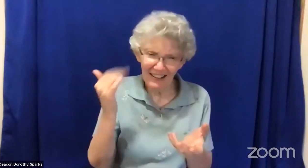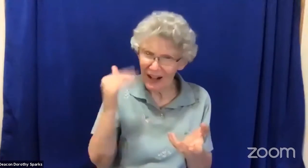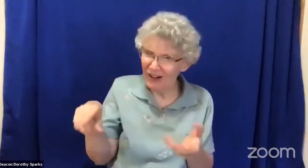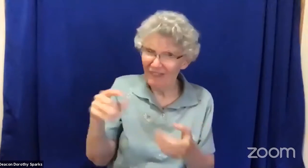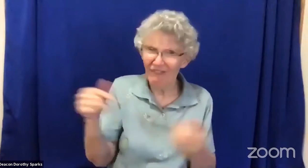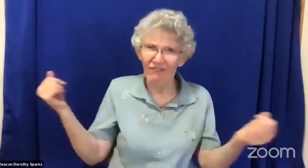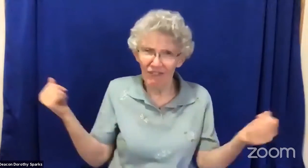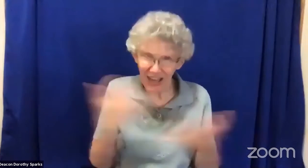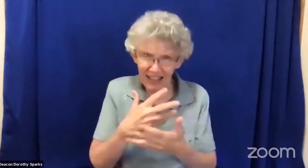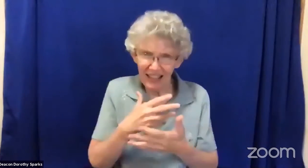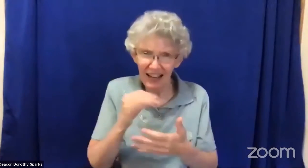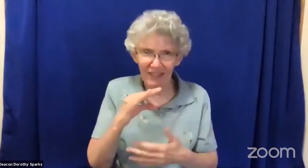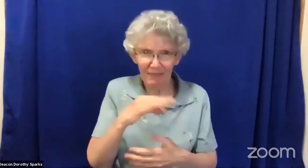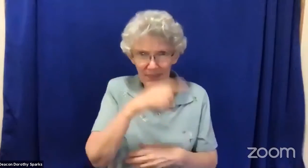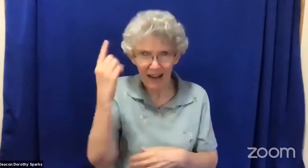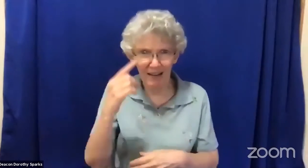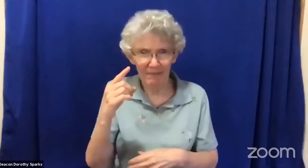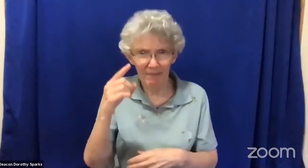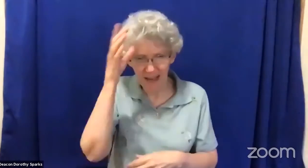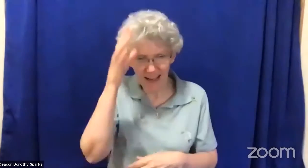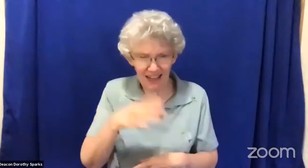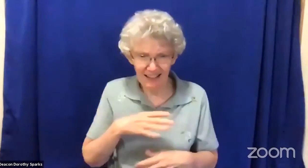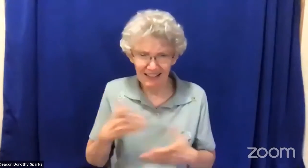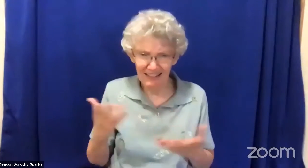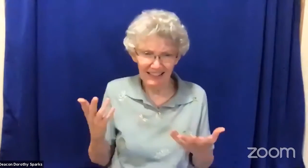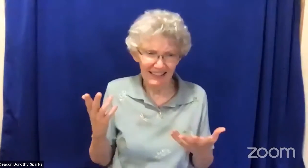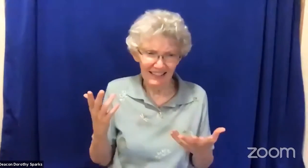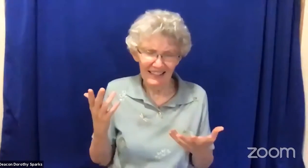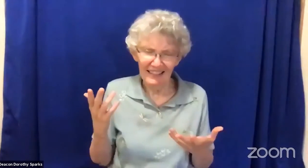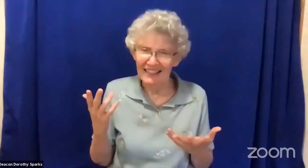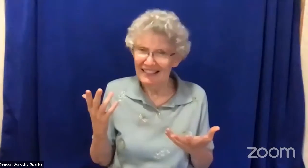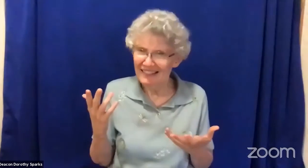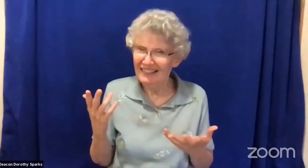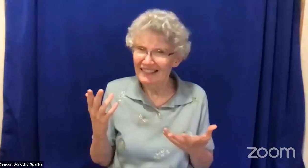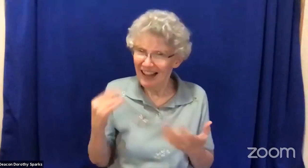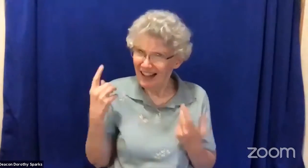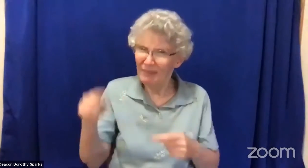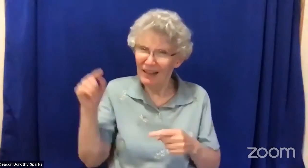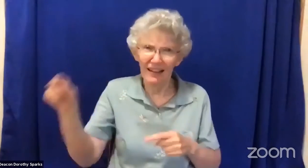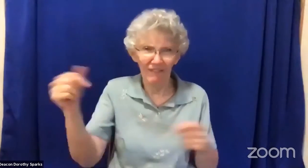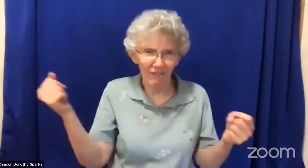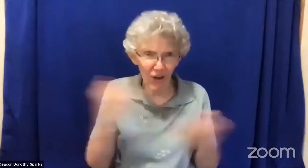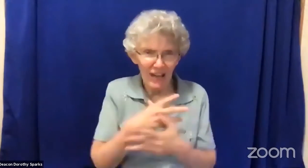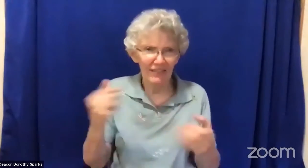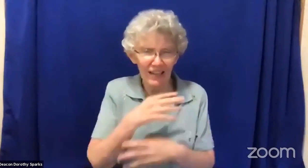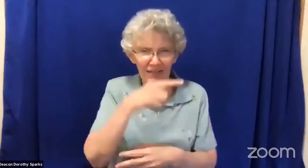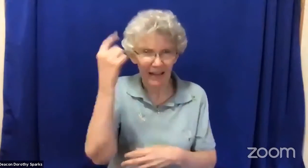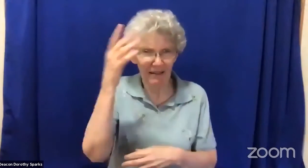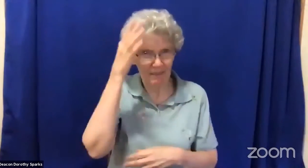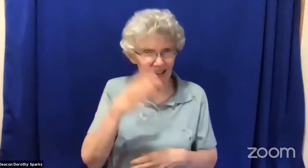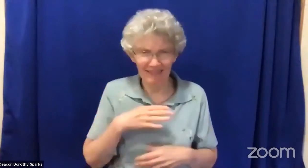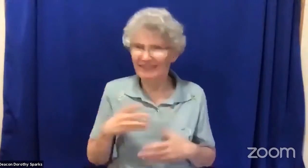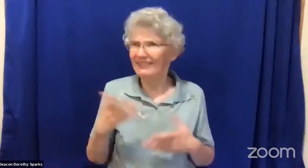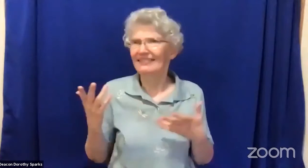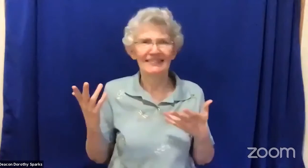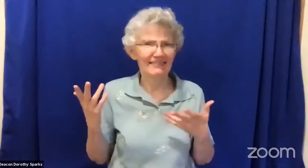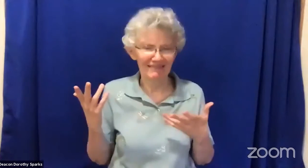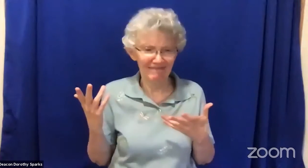white men chased him down and they shot him. So why did this, why did they do this? Why,